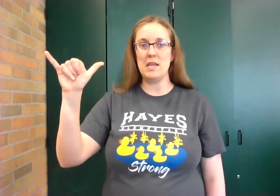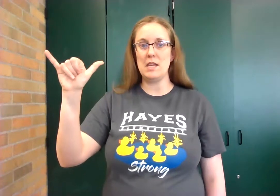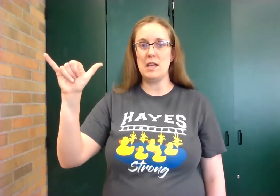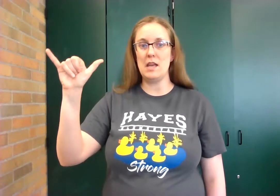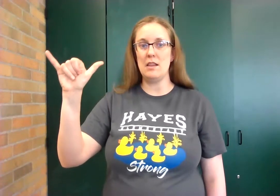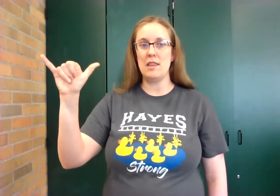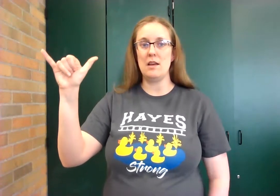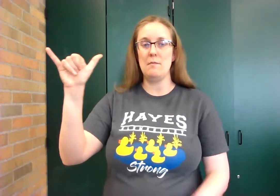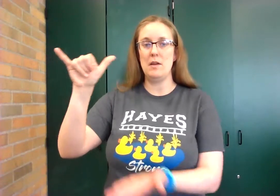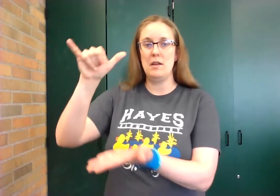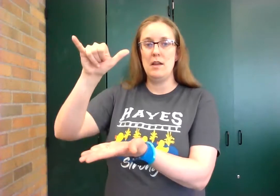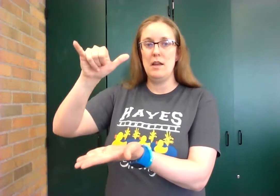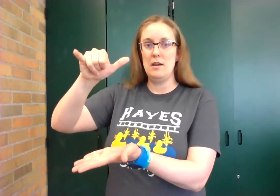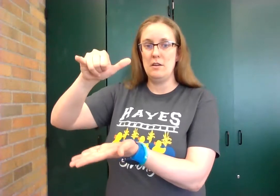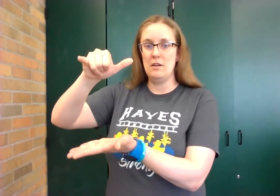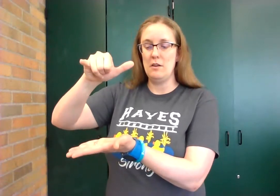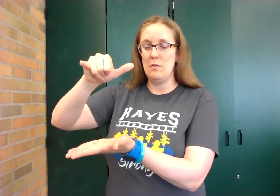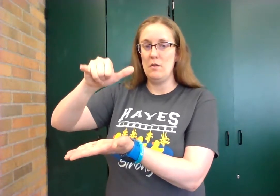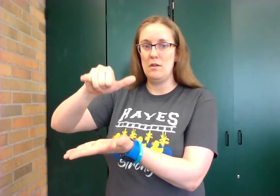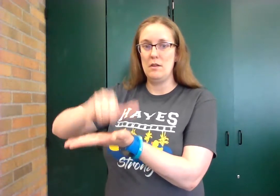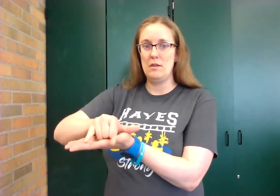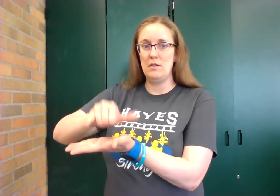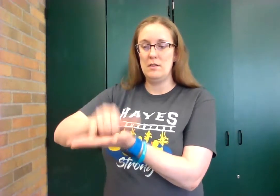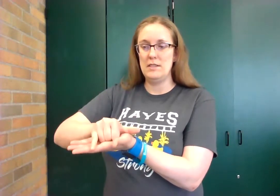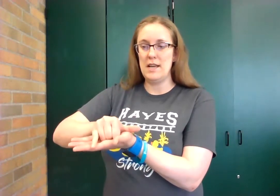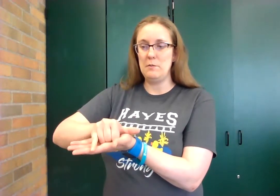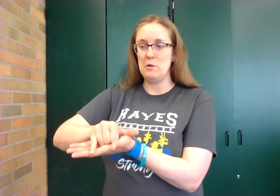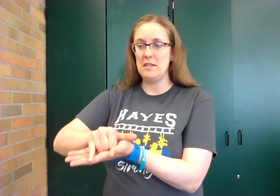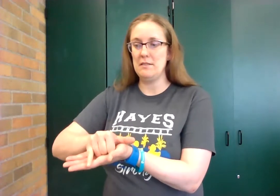and thumb and you're gonna go tap twice